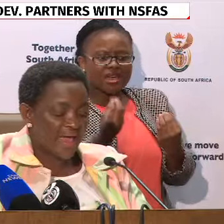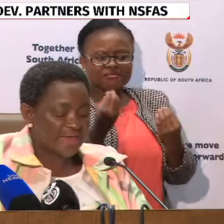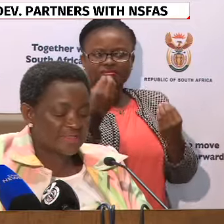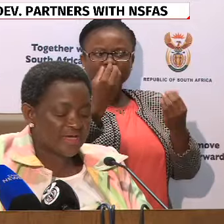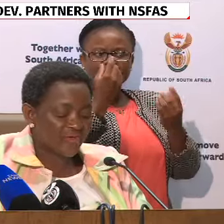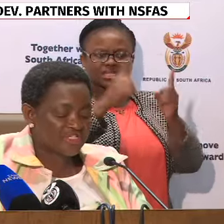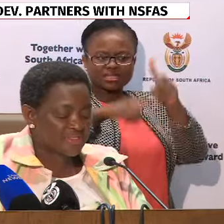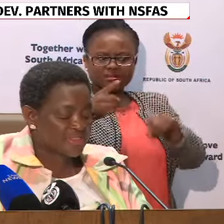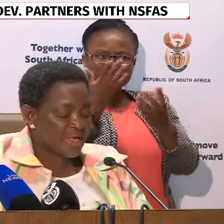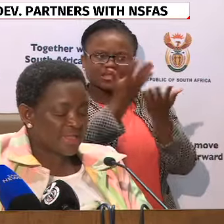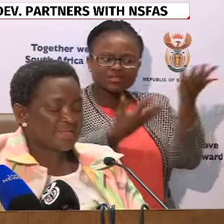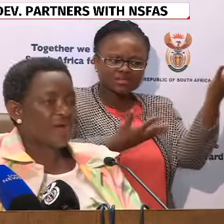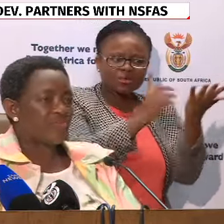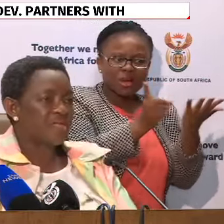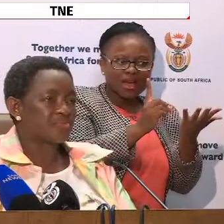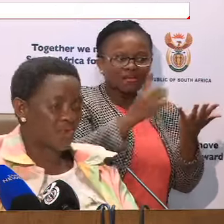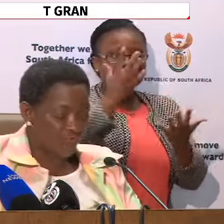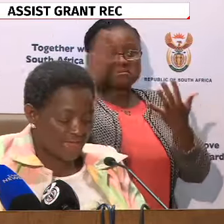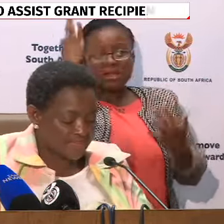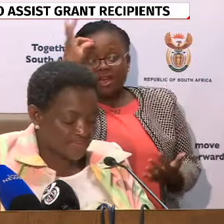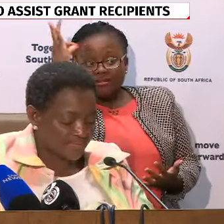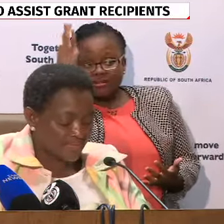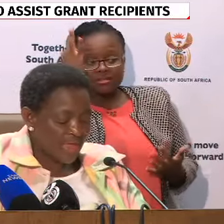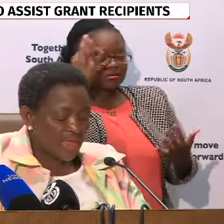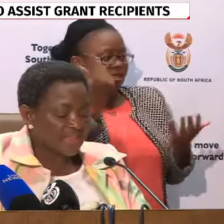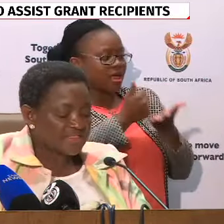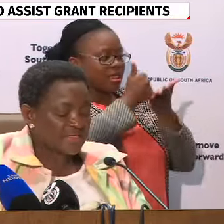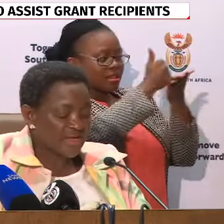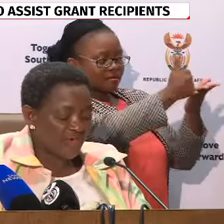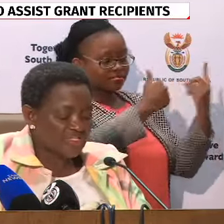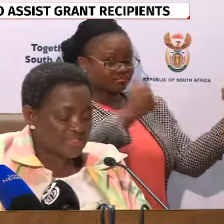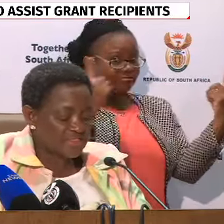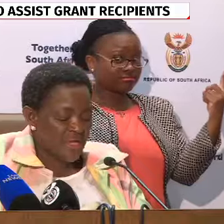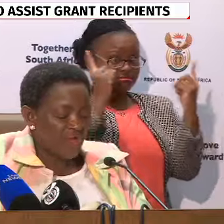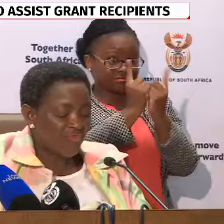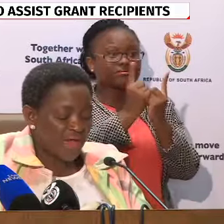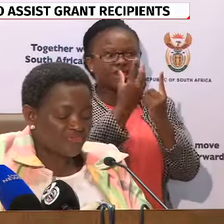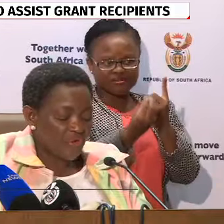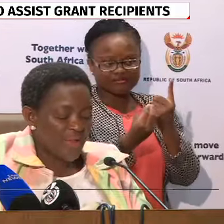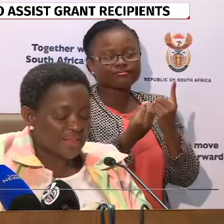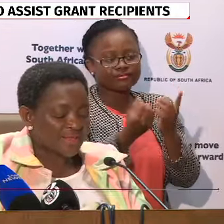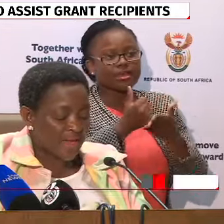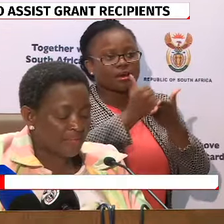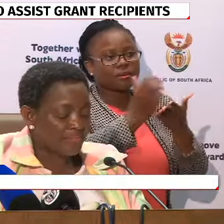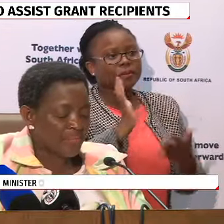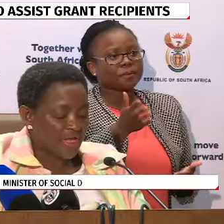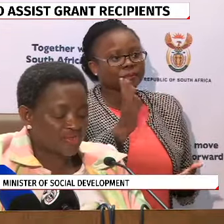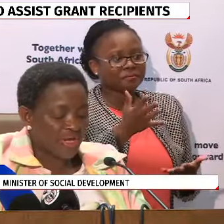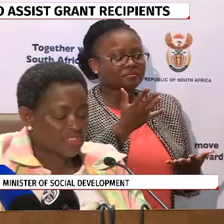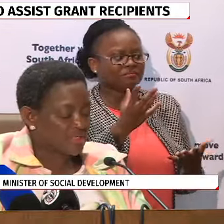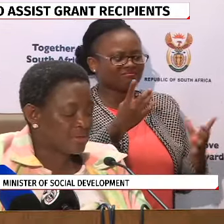and interventions that government provides. These interventions vary from health care,